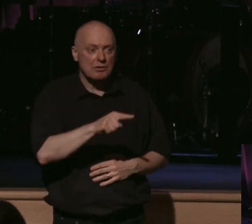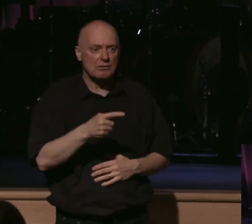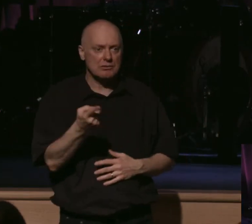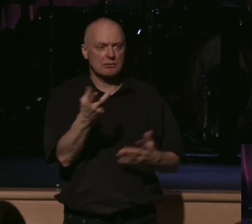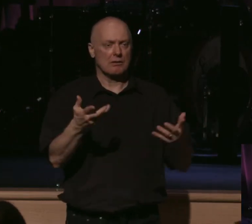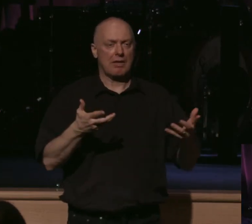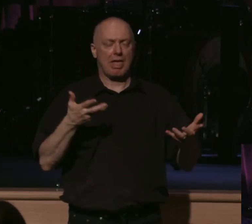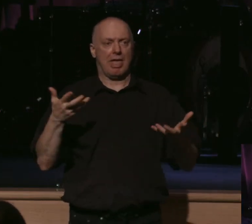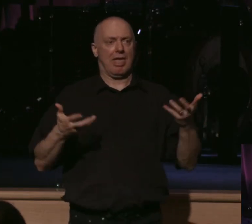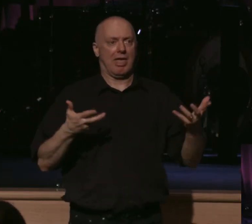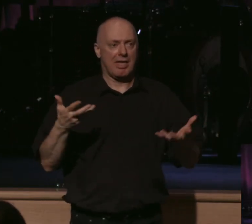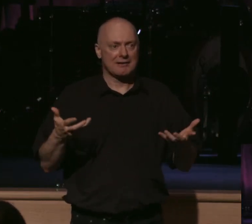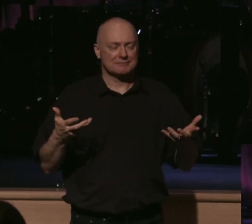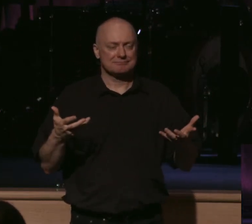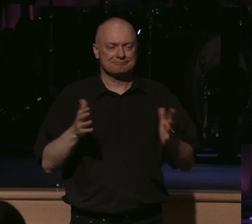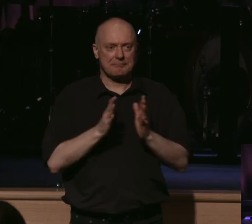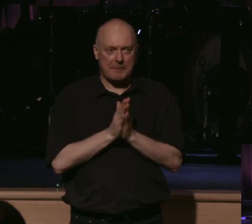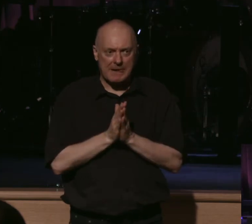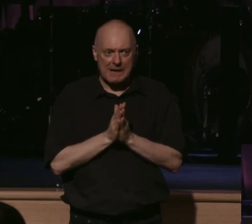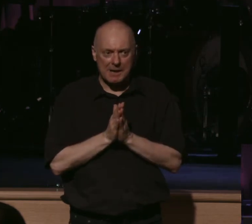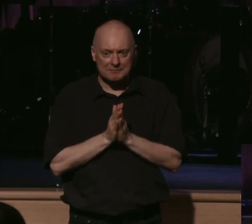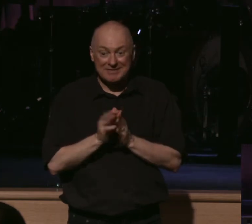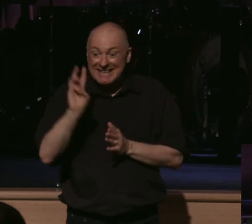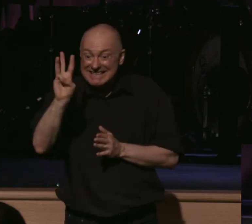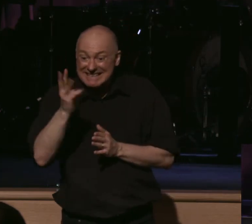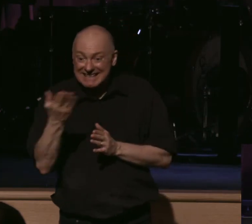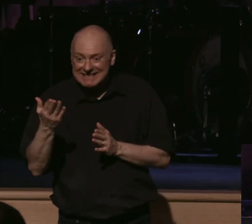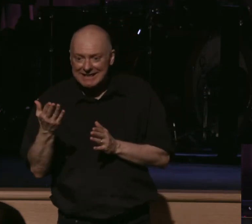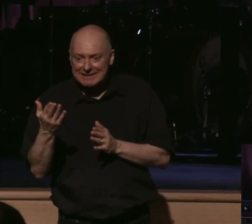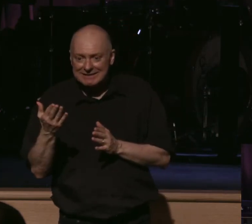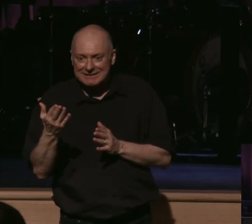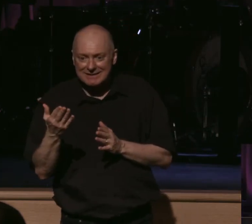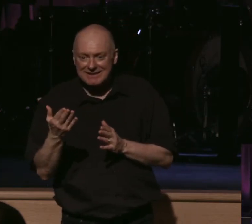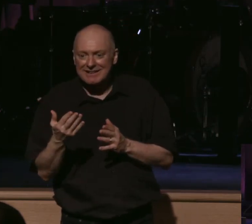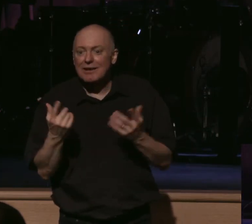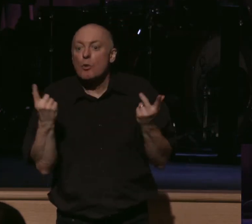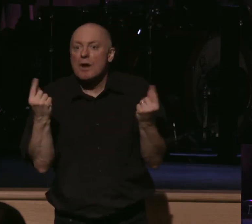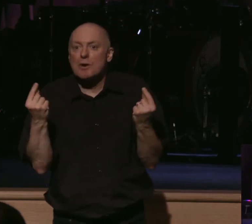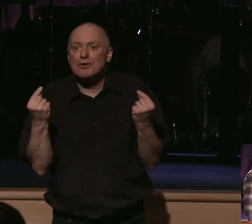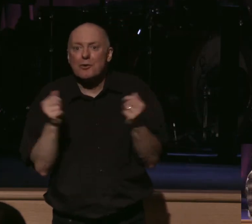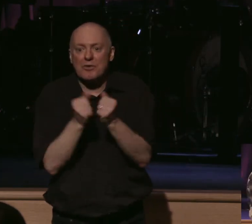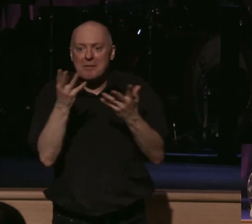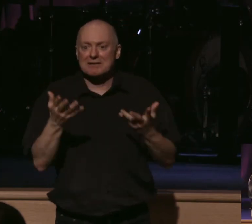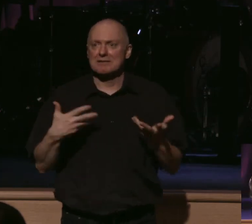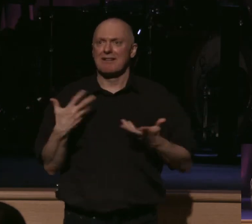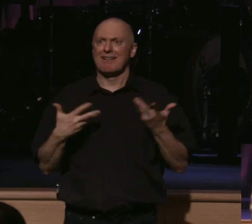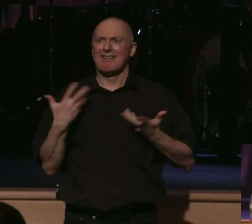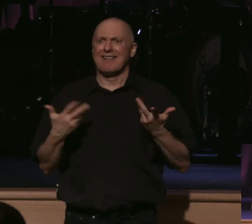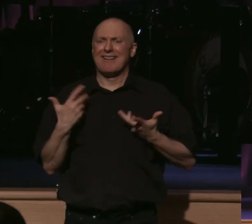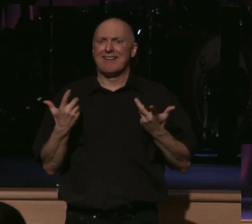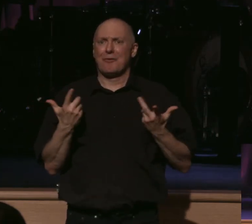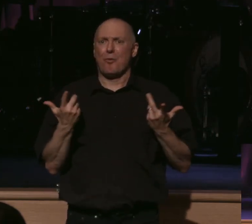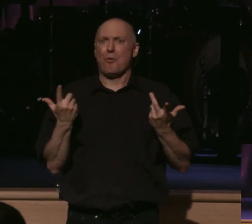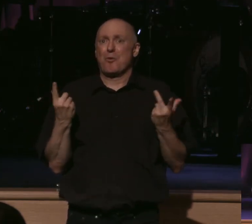here? I have six things I wrote down of, what do we do with a message like this? How do we live in light of this truth?